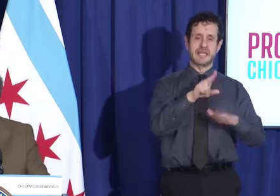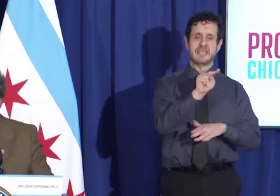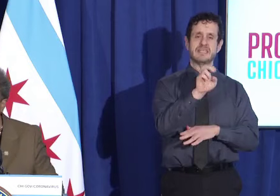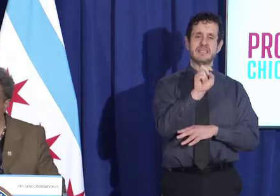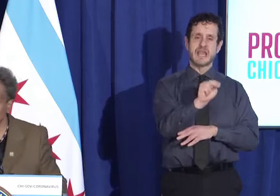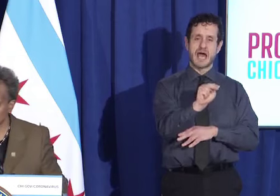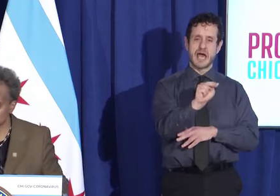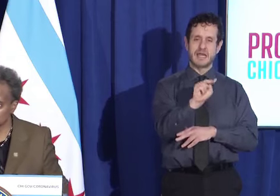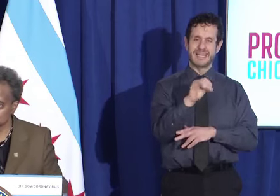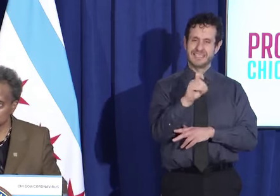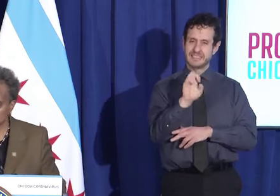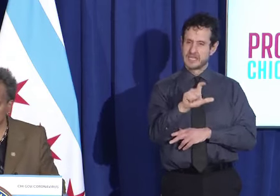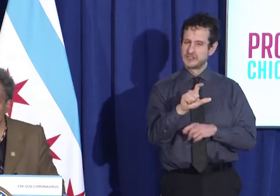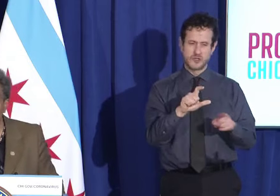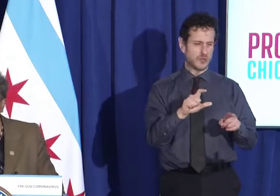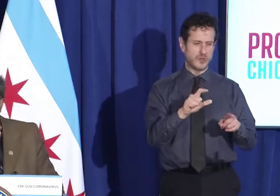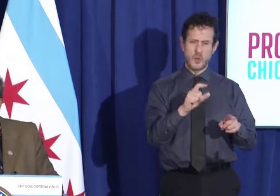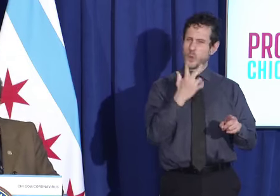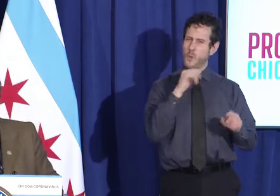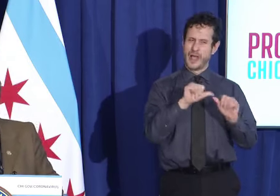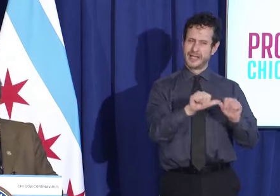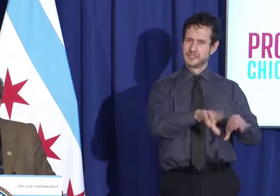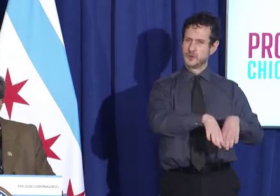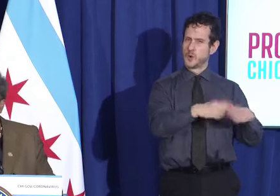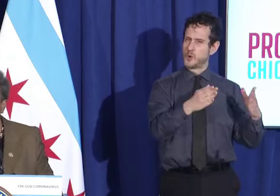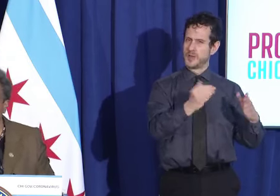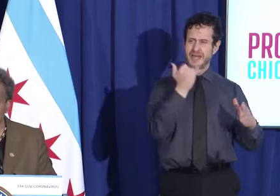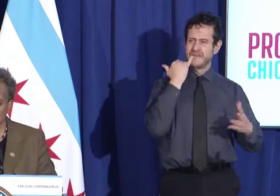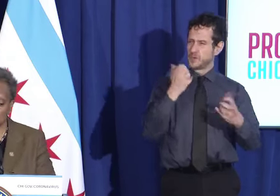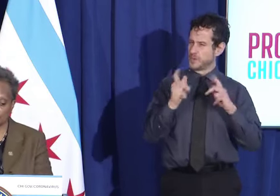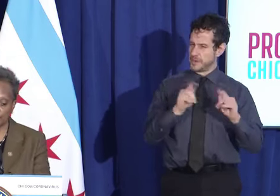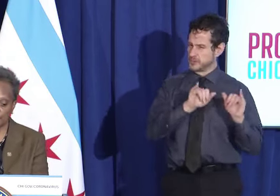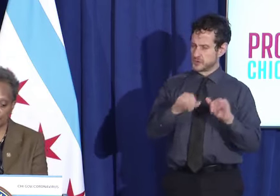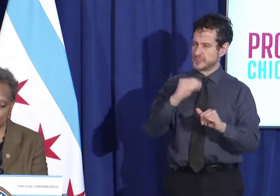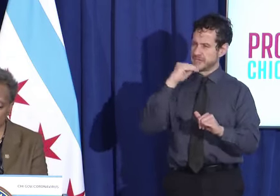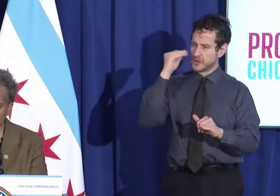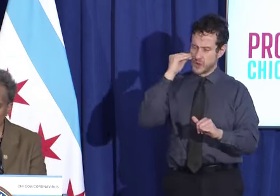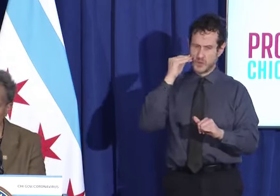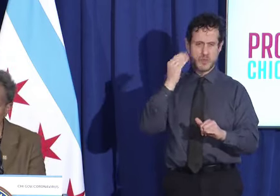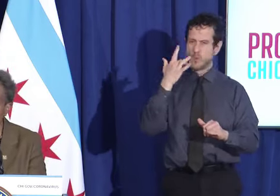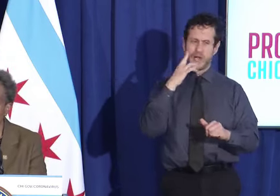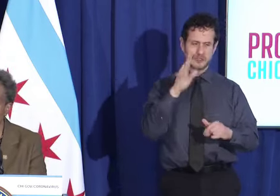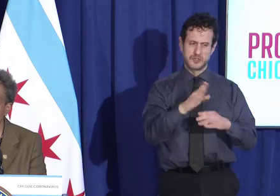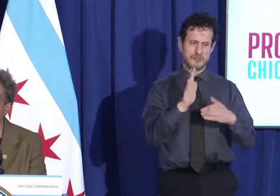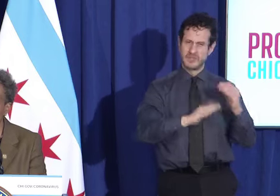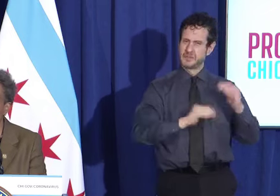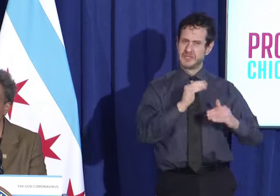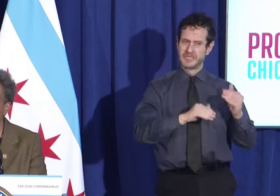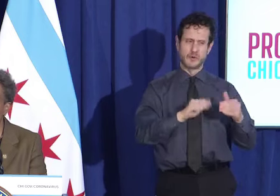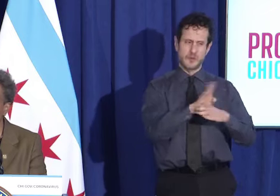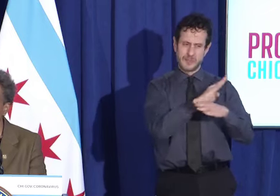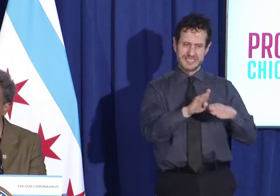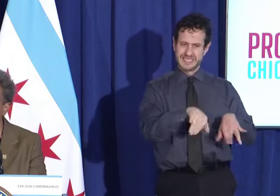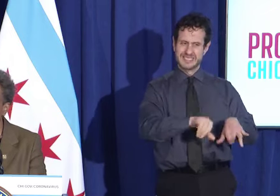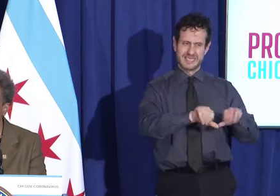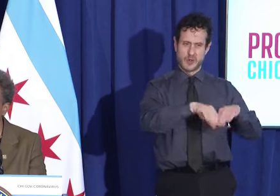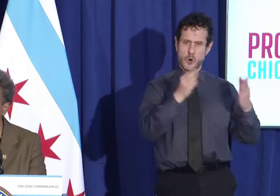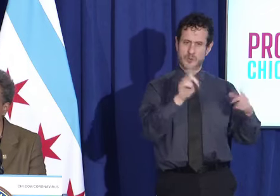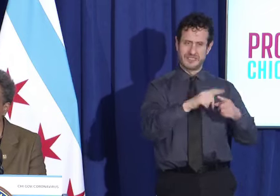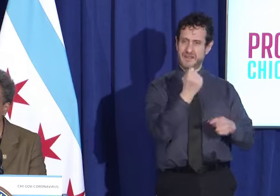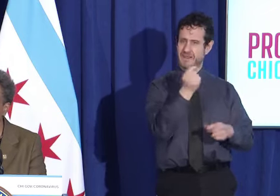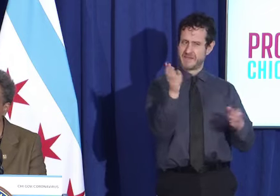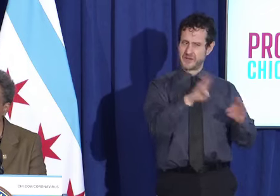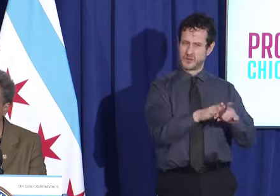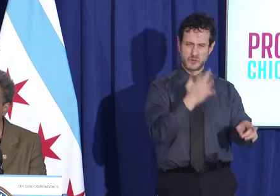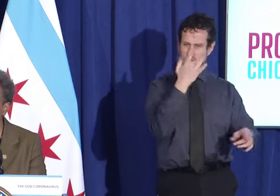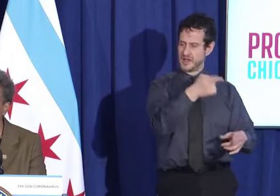.m., if we are supposed to be staying at home under the new gas lines? Look, great question. And part of